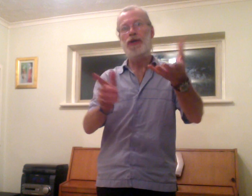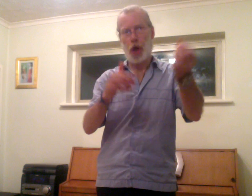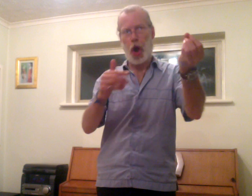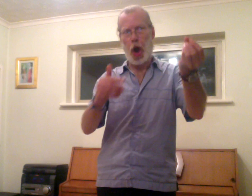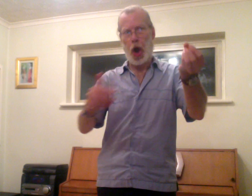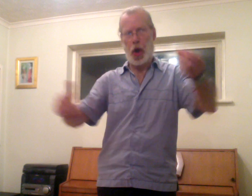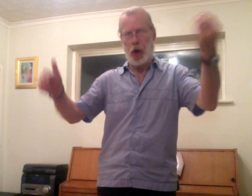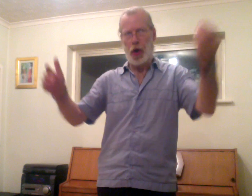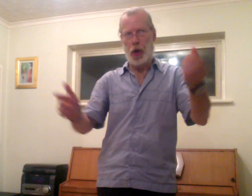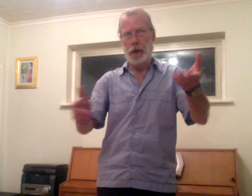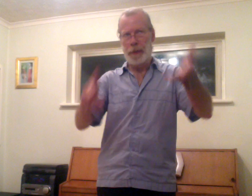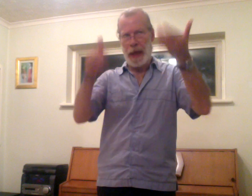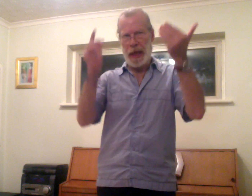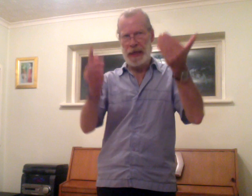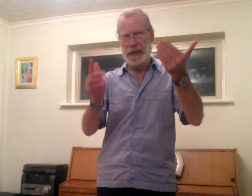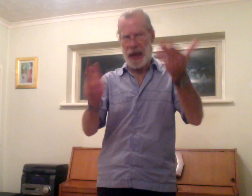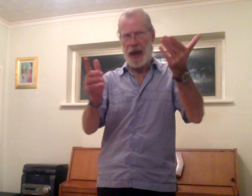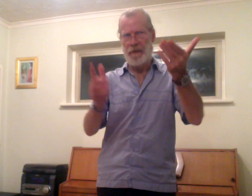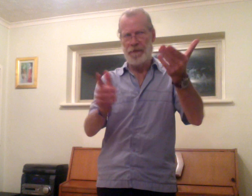Africa